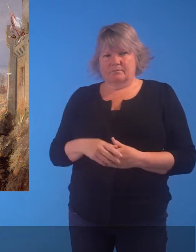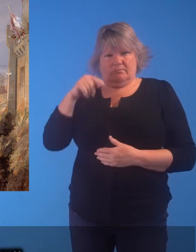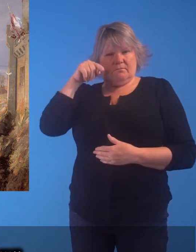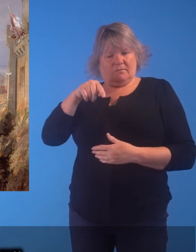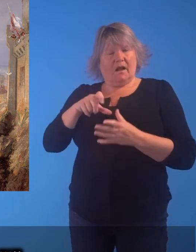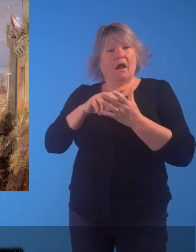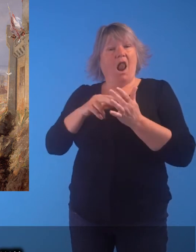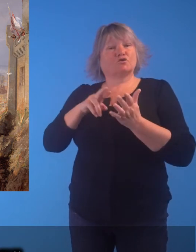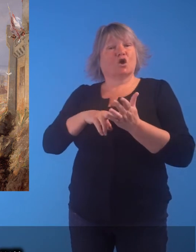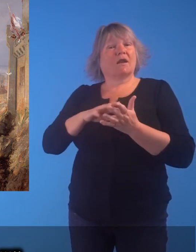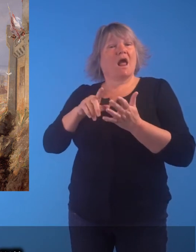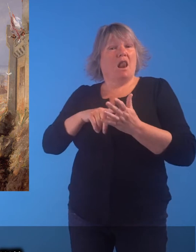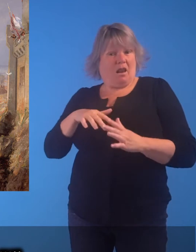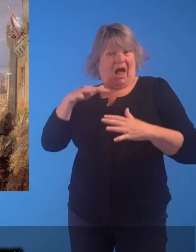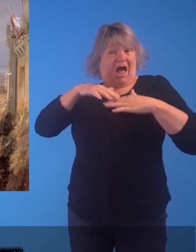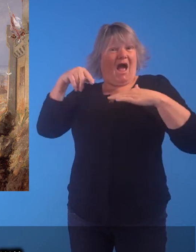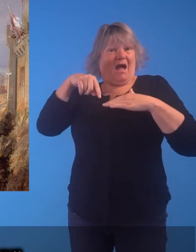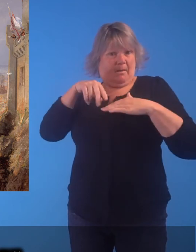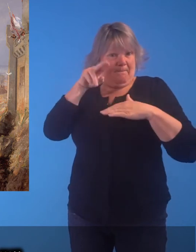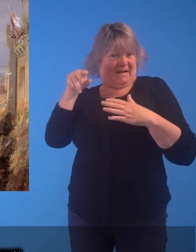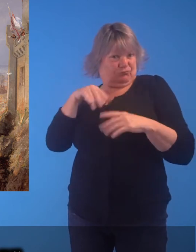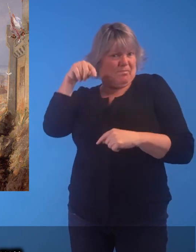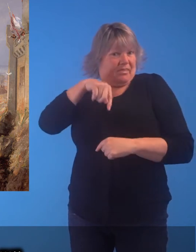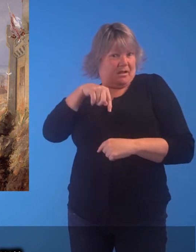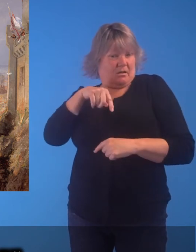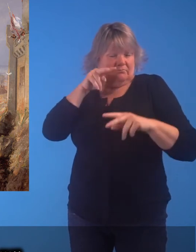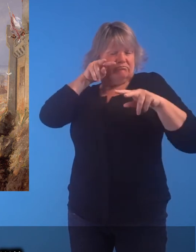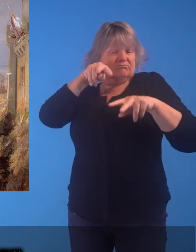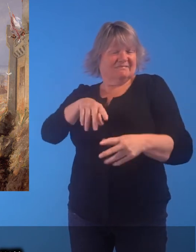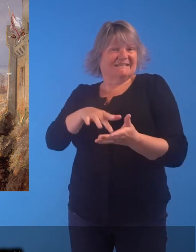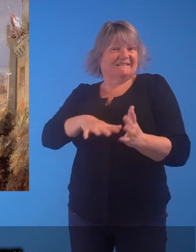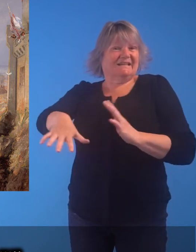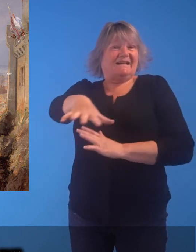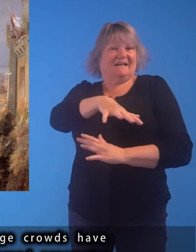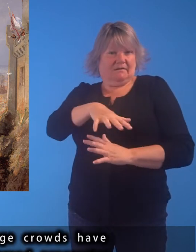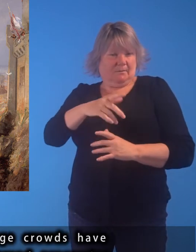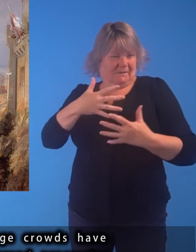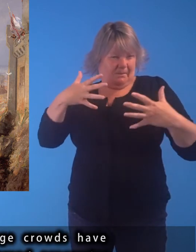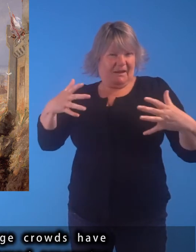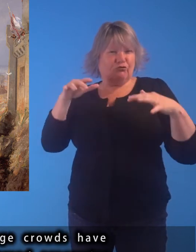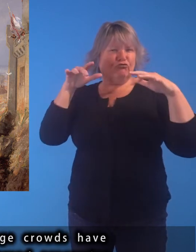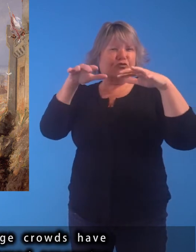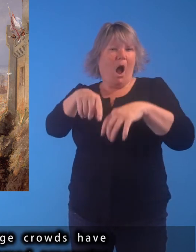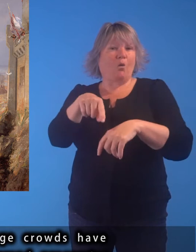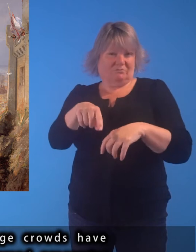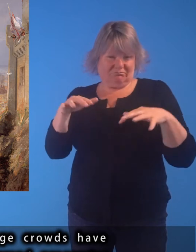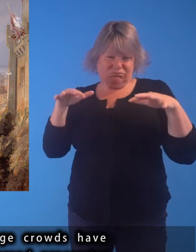It's painted from a high vantage point on Calton Hill. Looking down over the city where